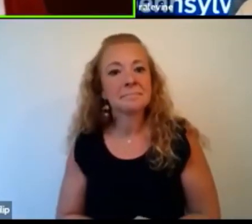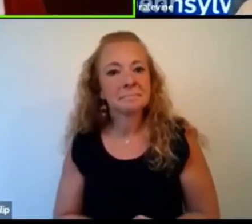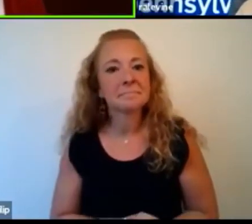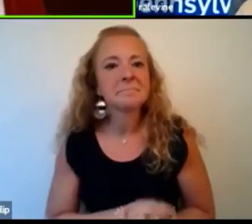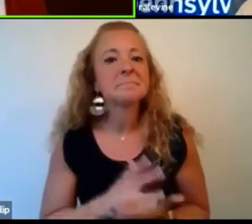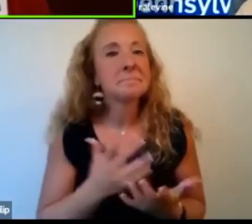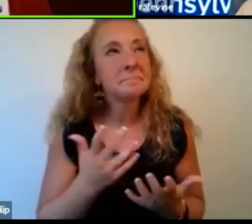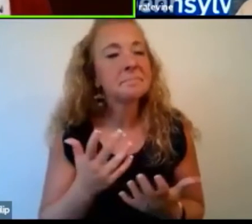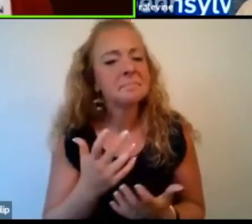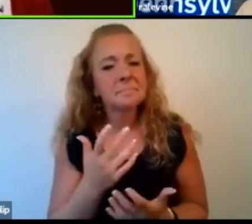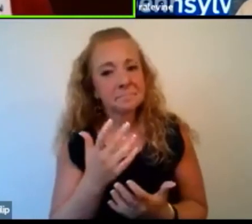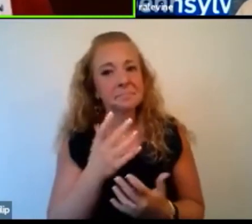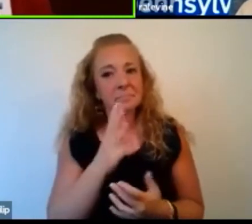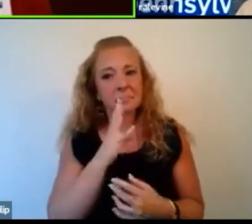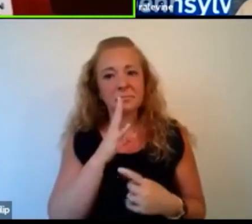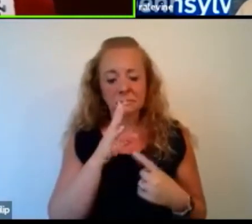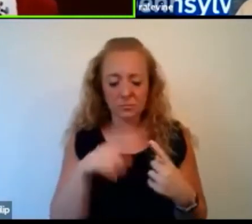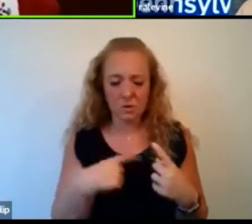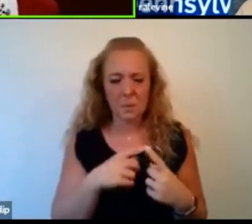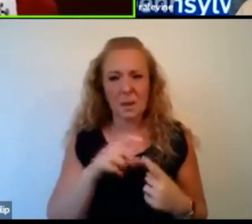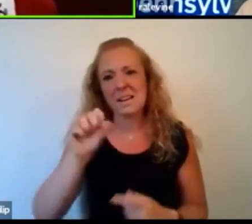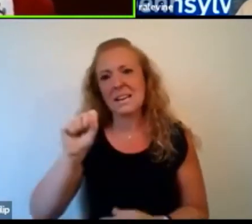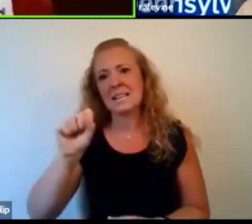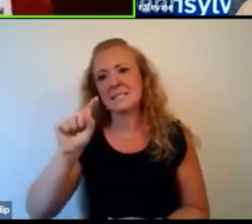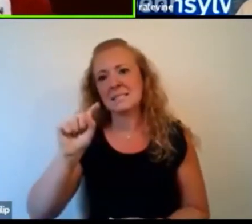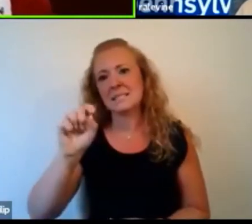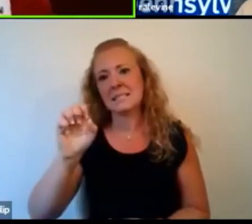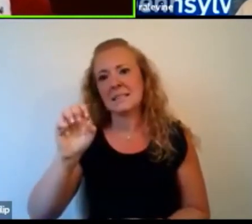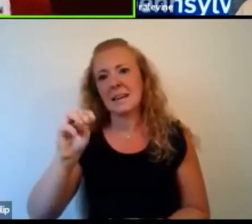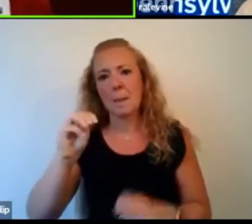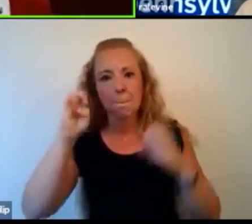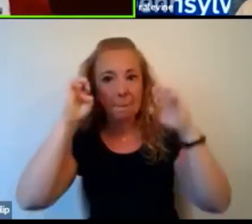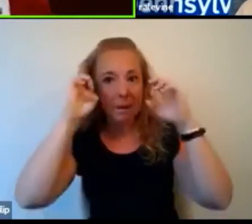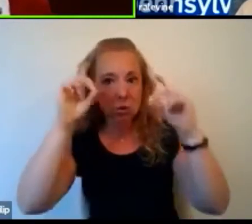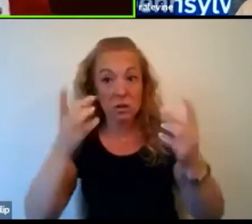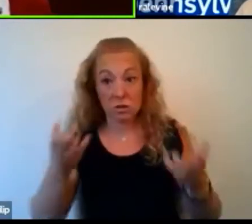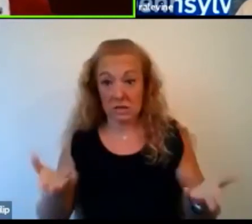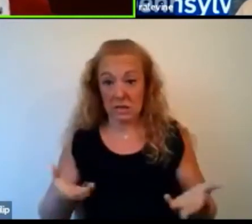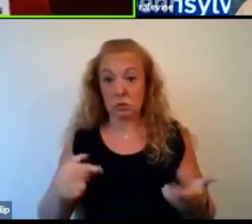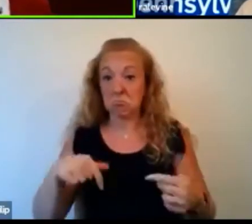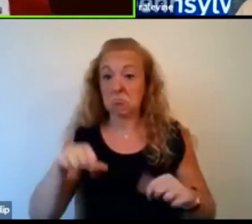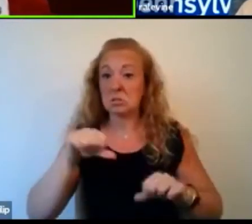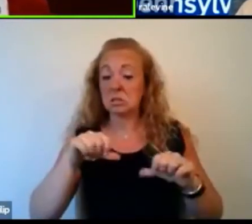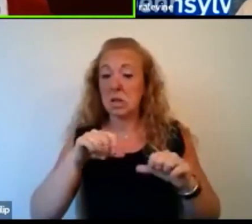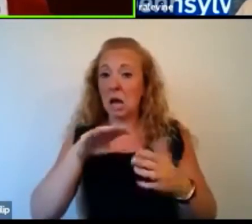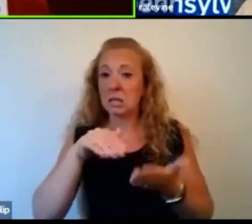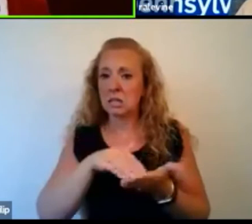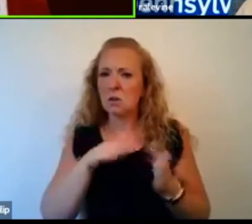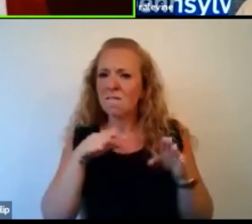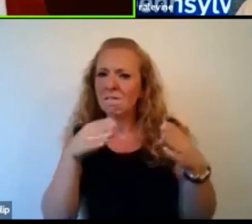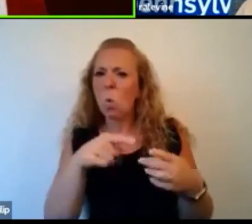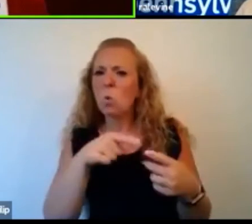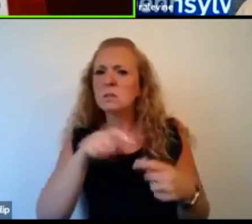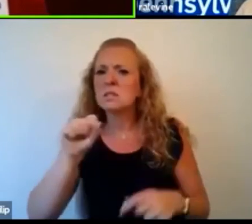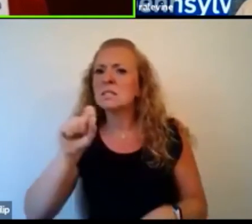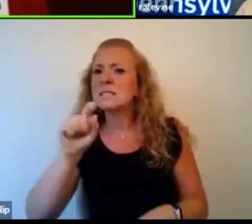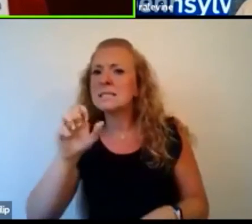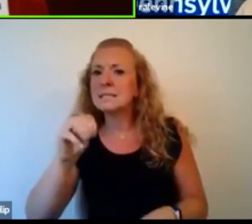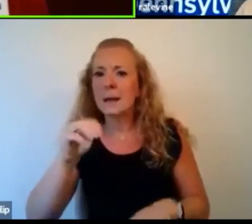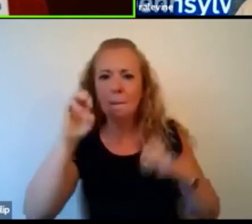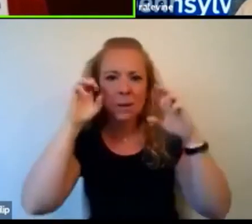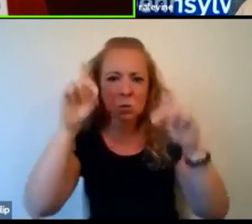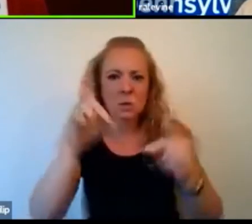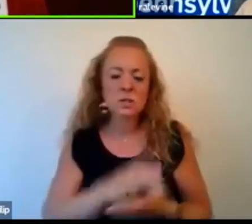So when we, we talk about STEM education a lot here at the Science Center and, and what makes up that,